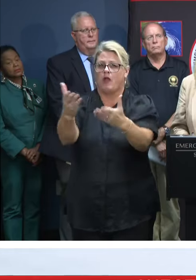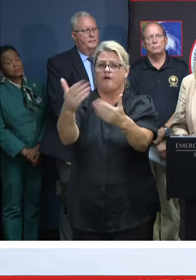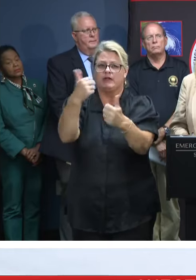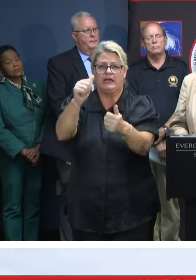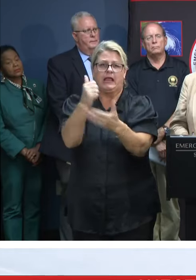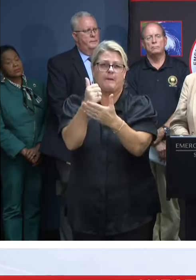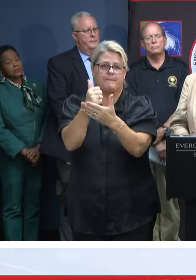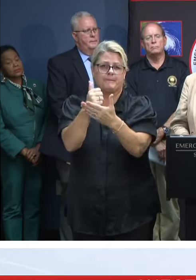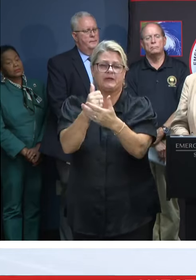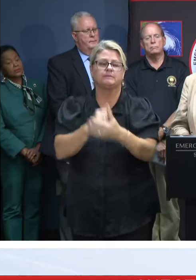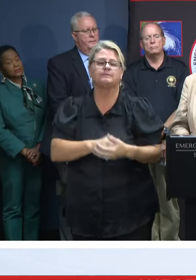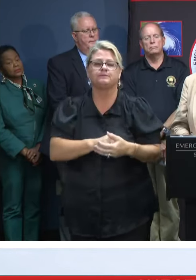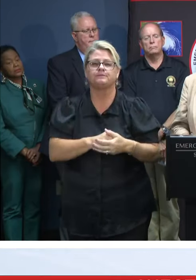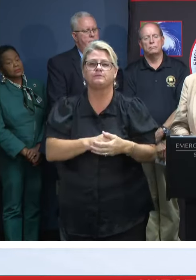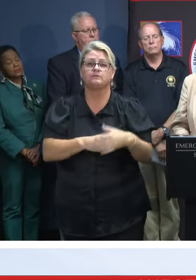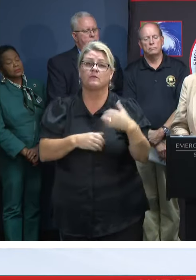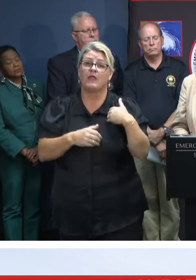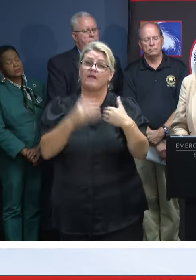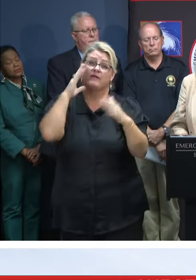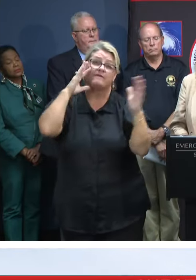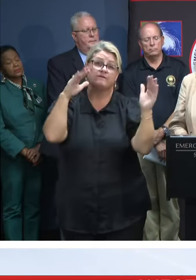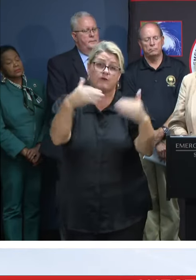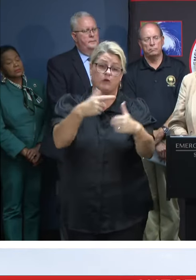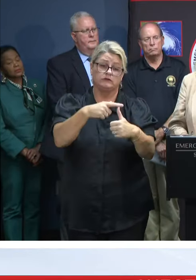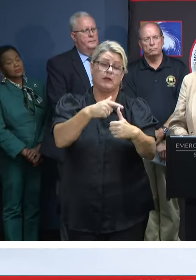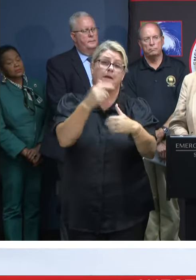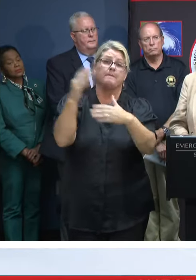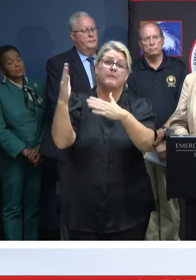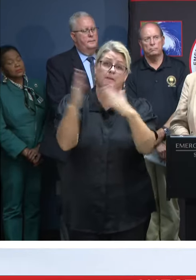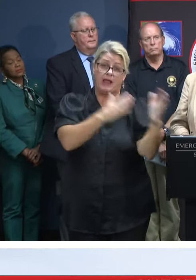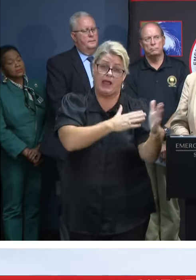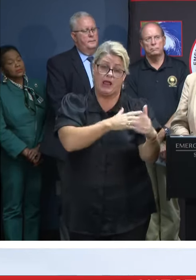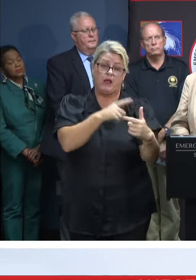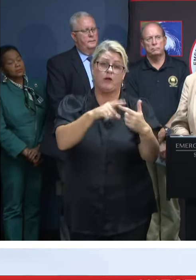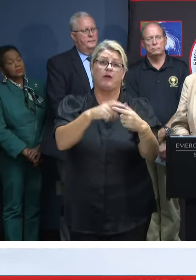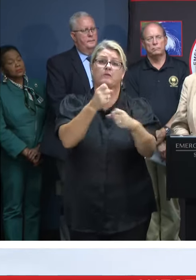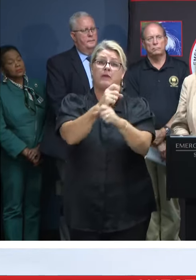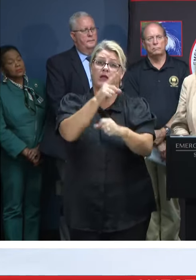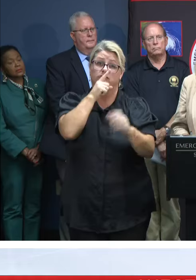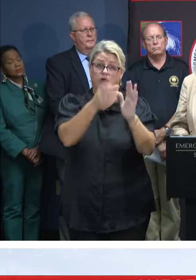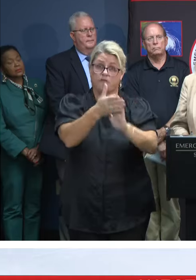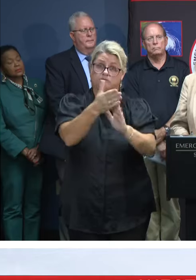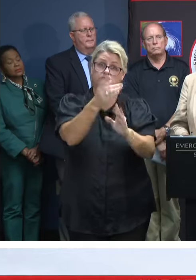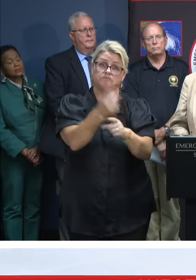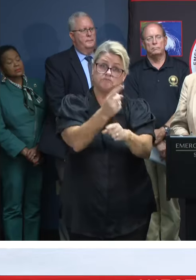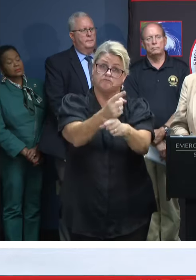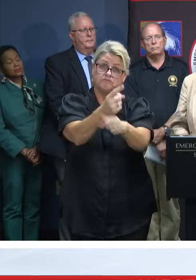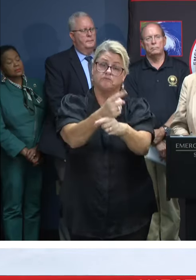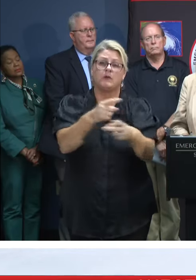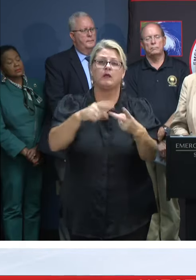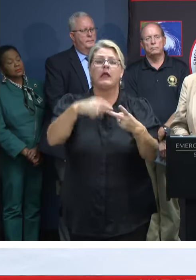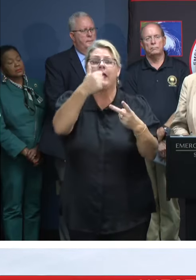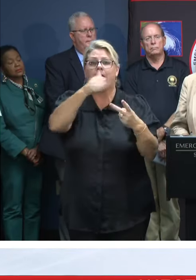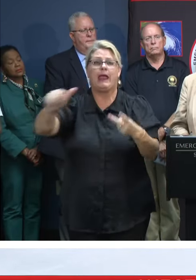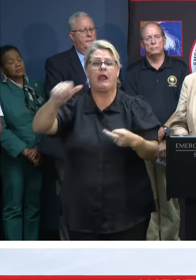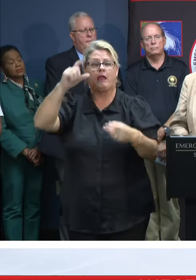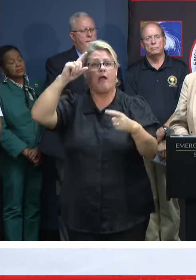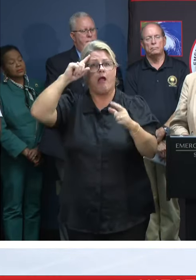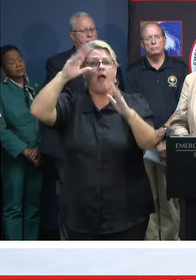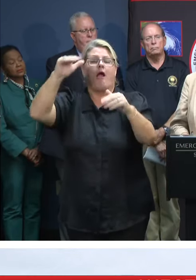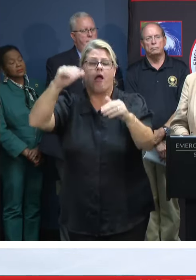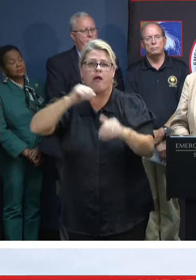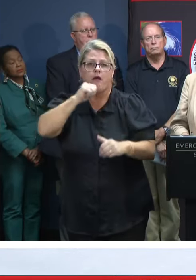storm. The focus is threefold on preparedness to maintain operations, to respond to unanticipated impacts,